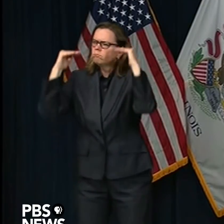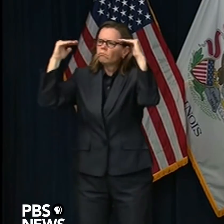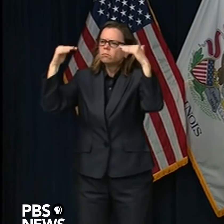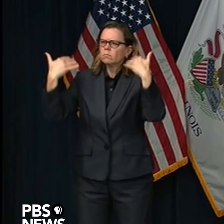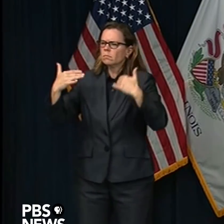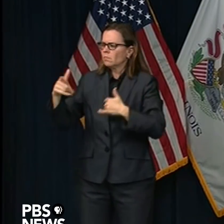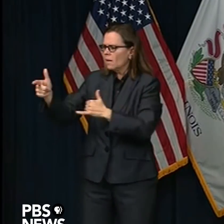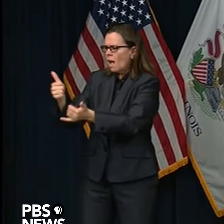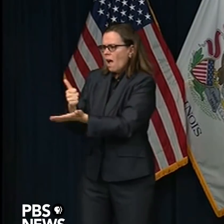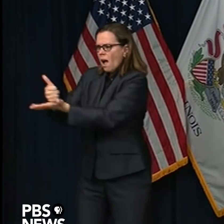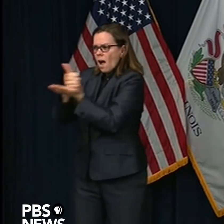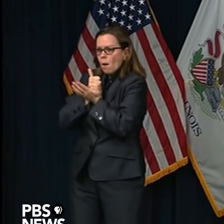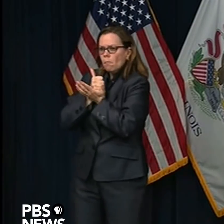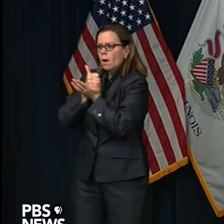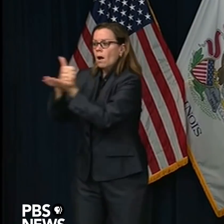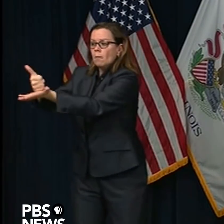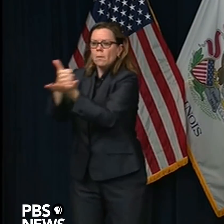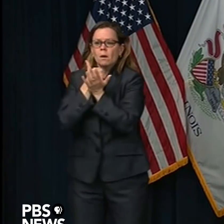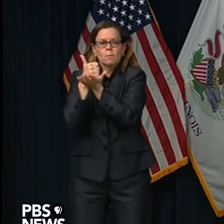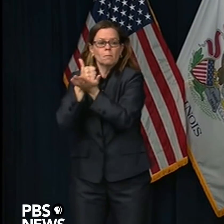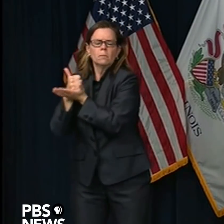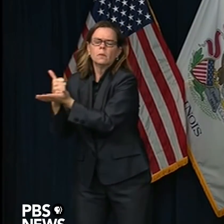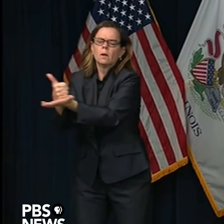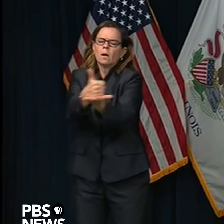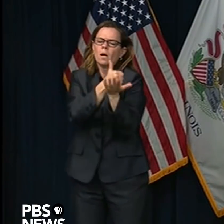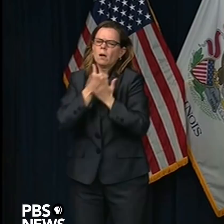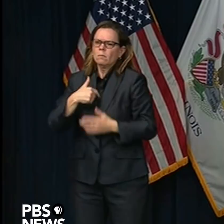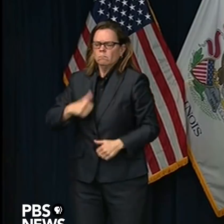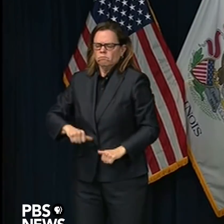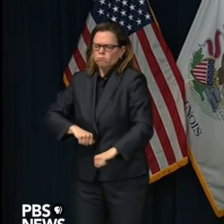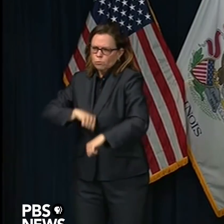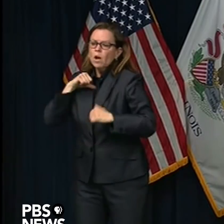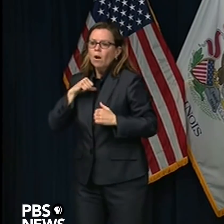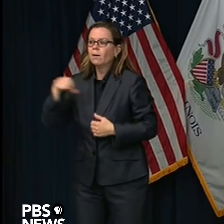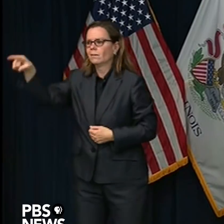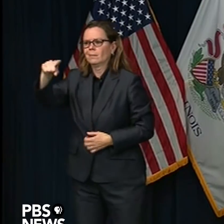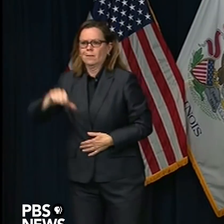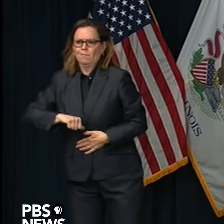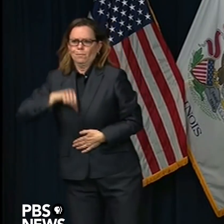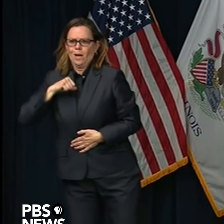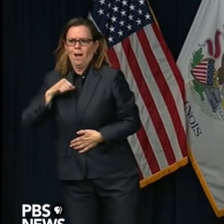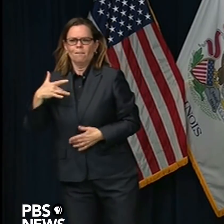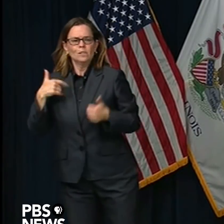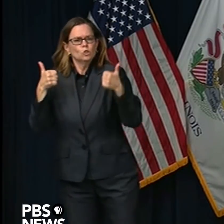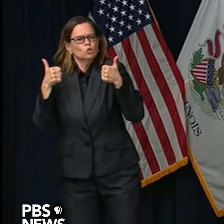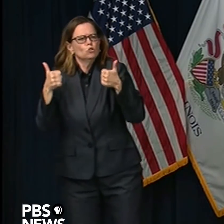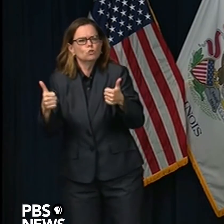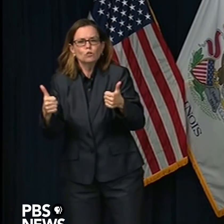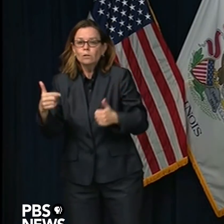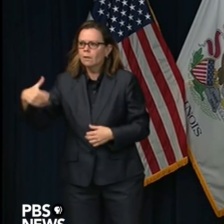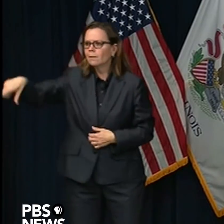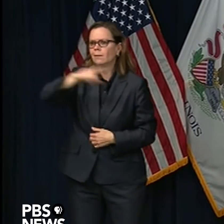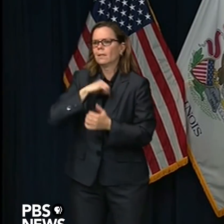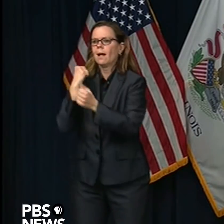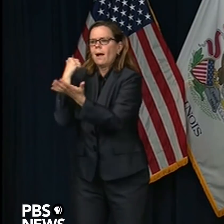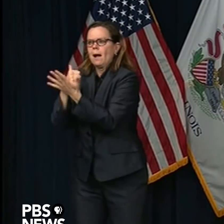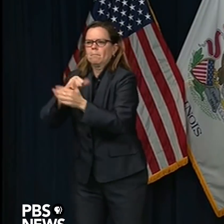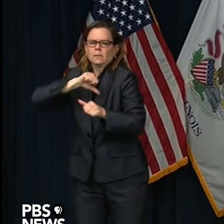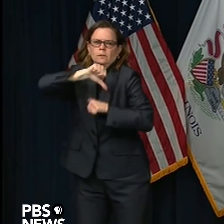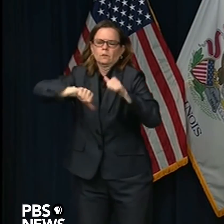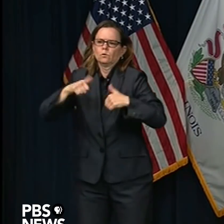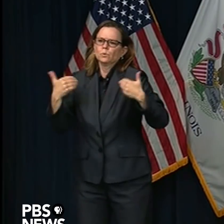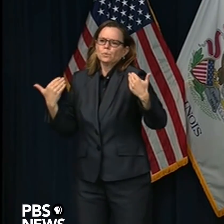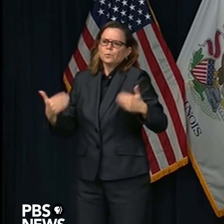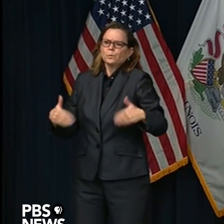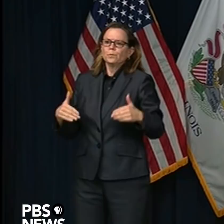Know that everywhere that you look, there are helpers. The truth is that Illinois is home to the kindest and most